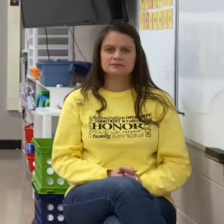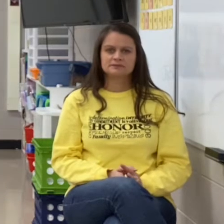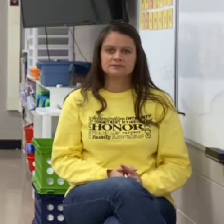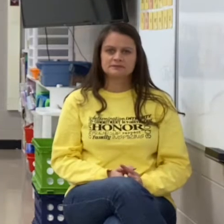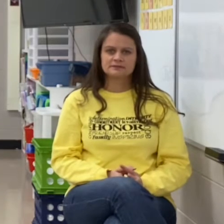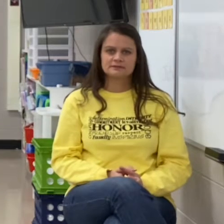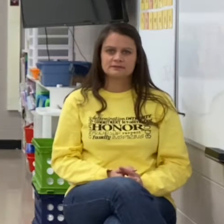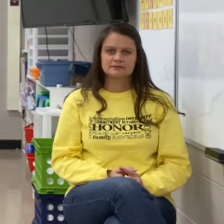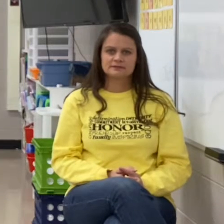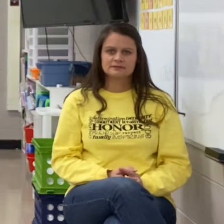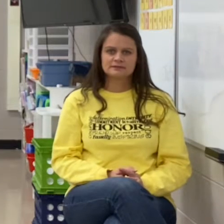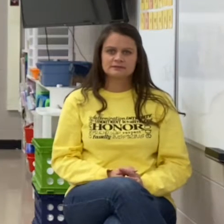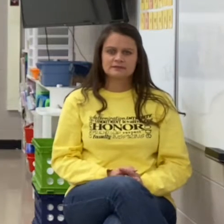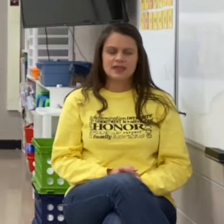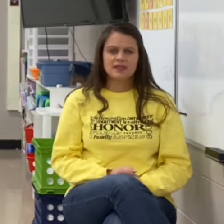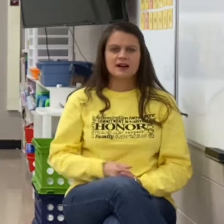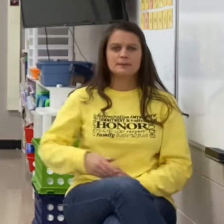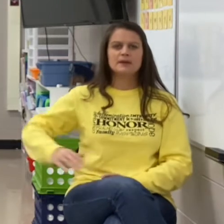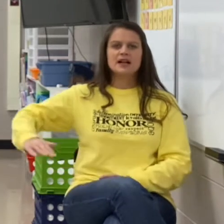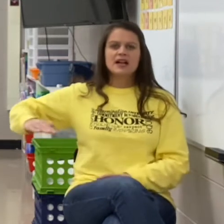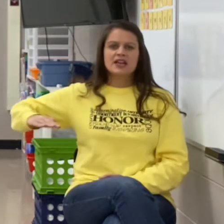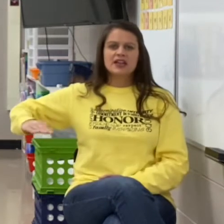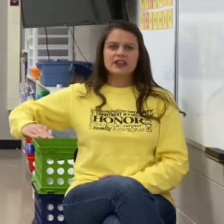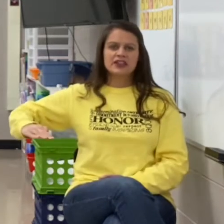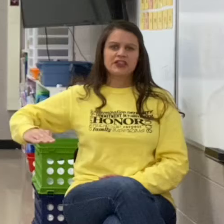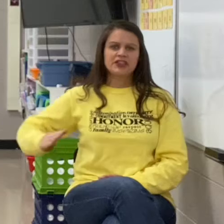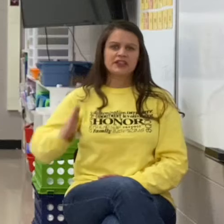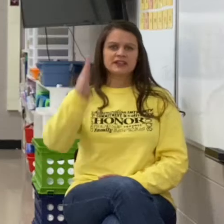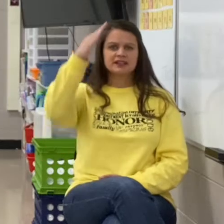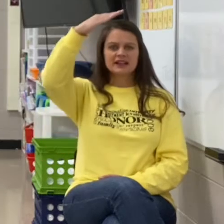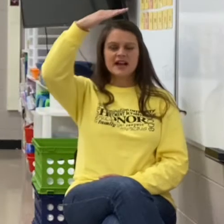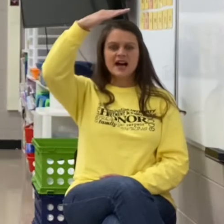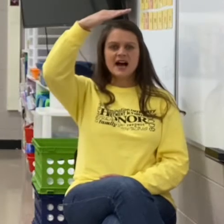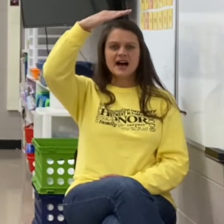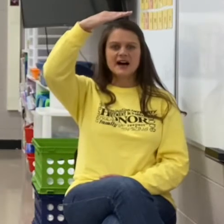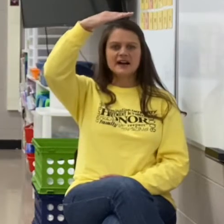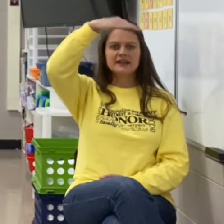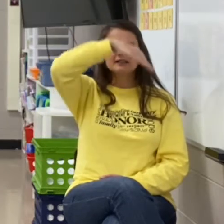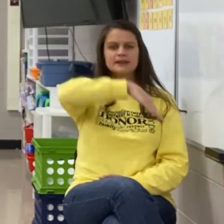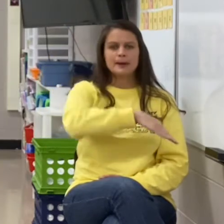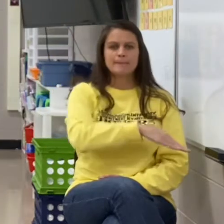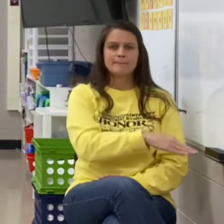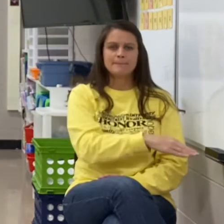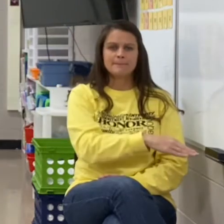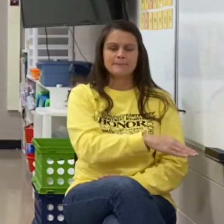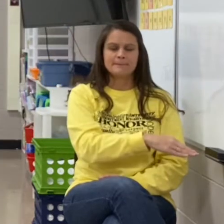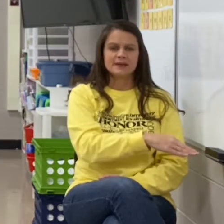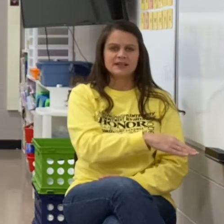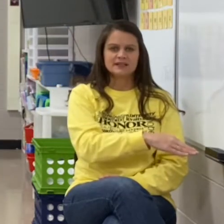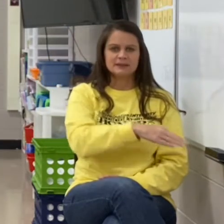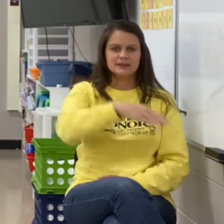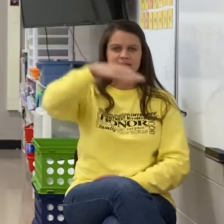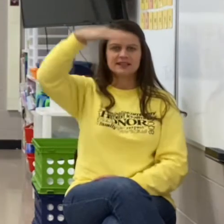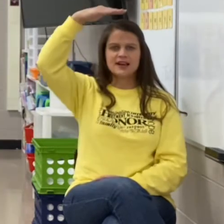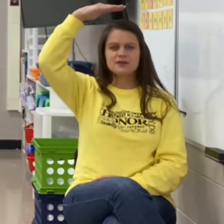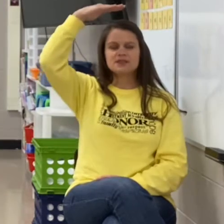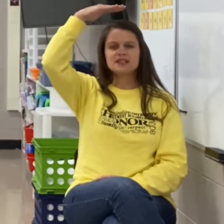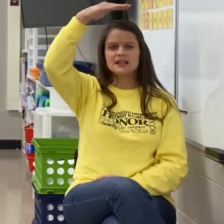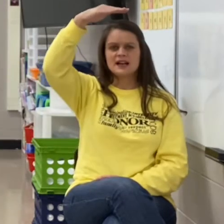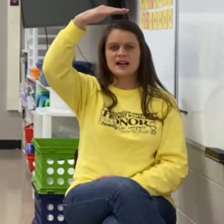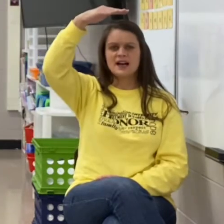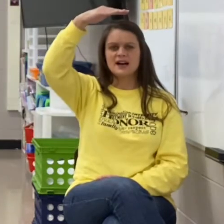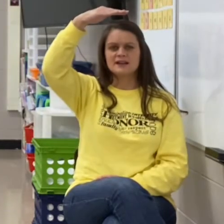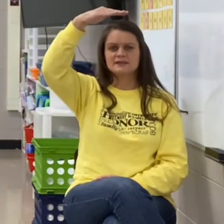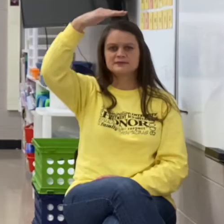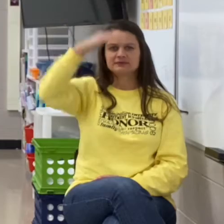So the first word is thumb. Thumb. Uh. Mm. The middle sound.